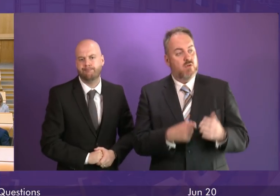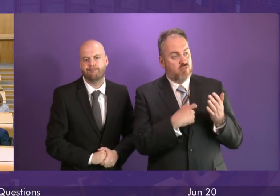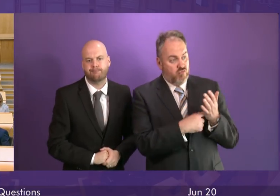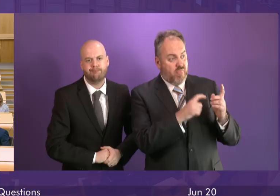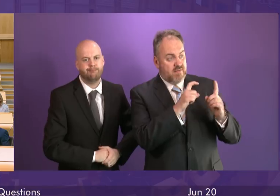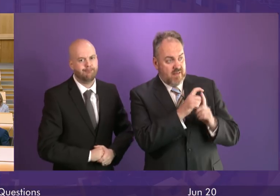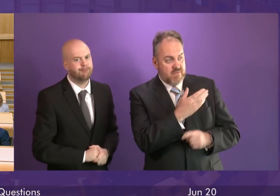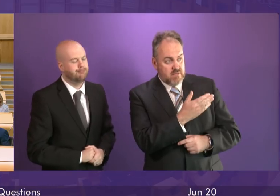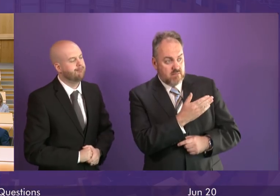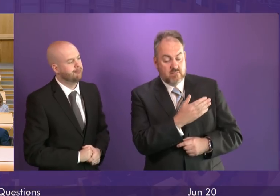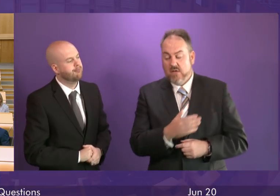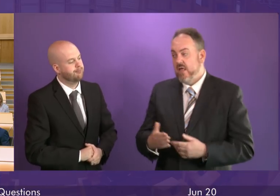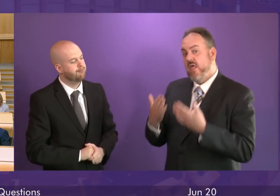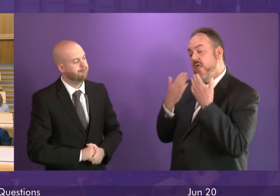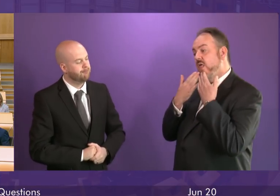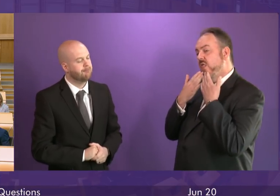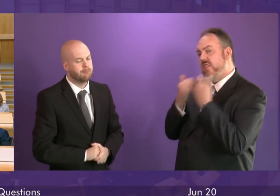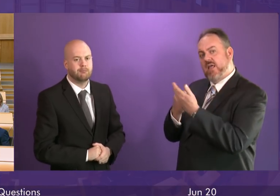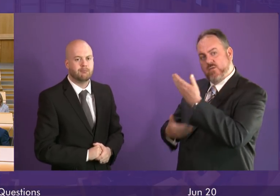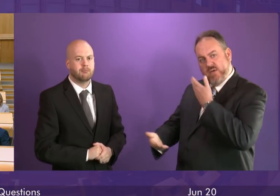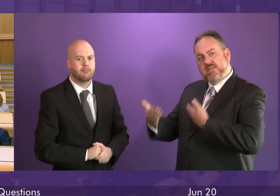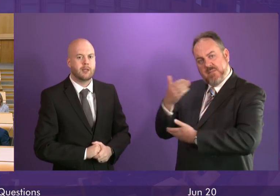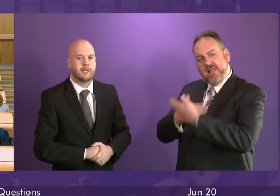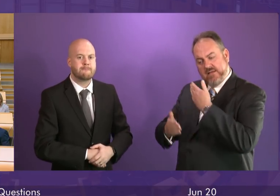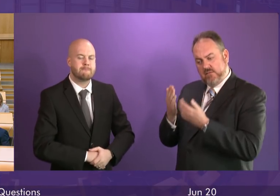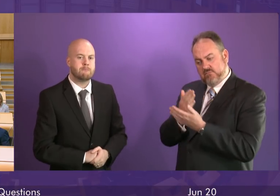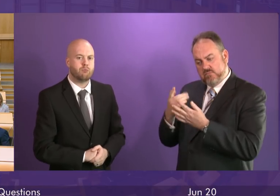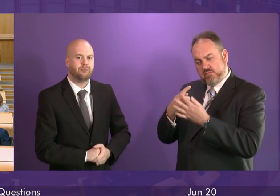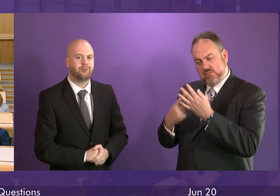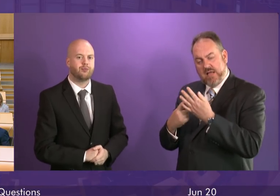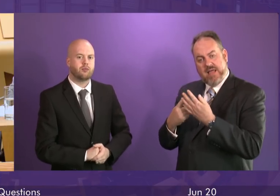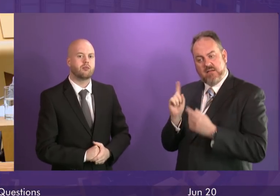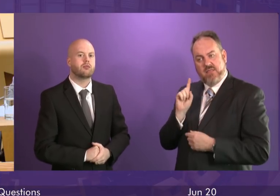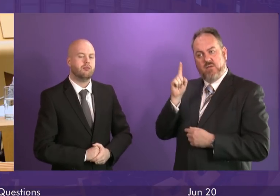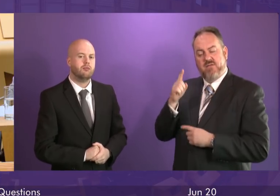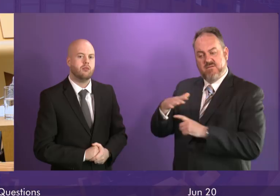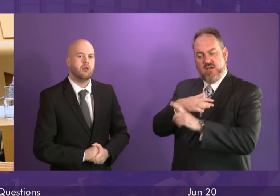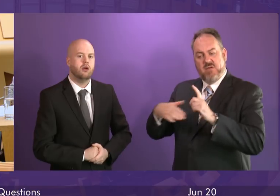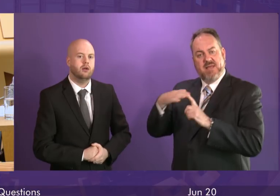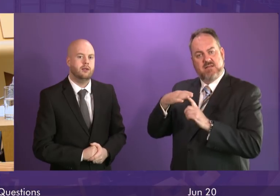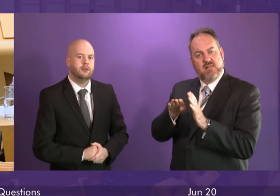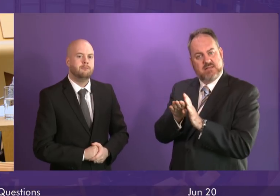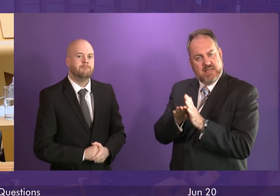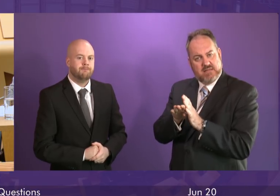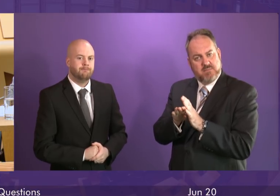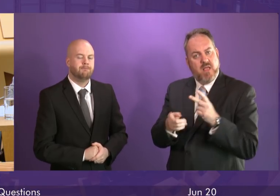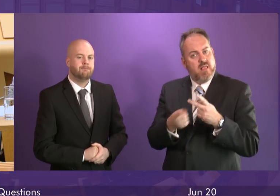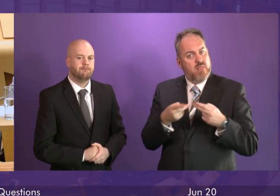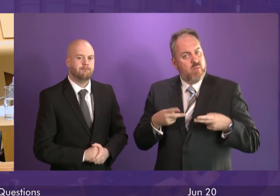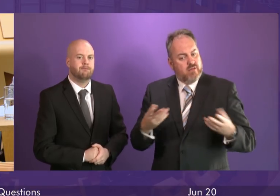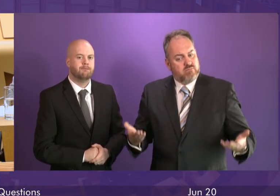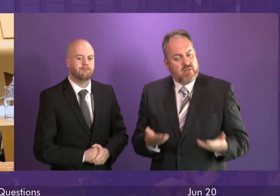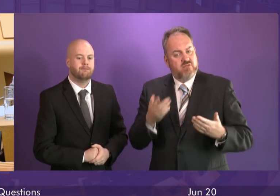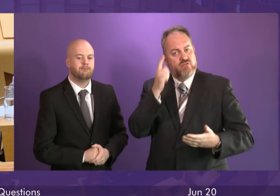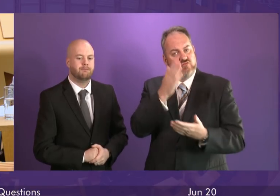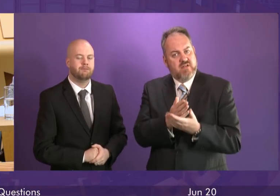I thank the First Minister for addressing the issue of the review team looking again at environmental tests. Another way of restoring trust is to give parents